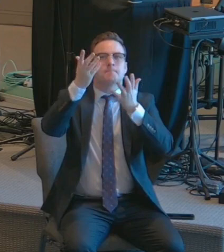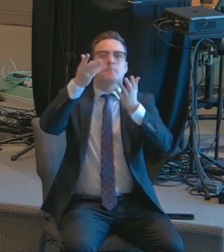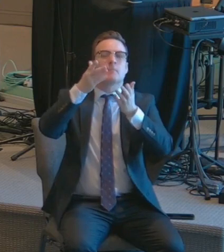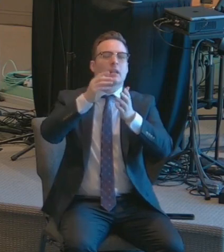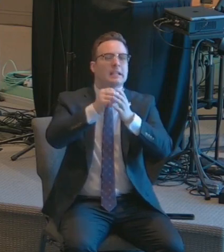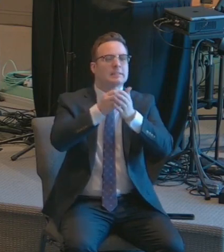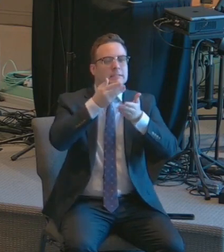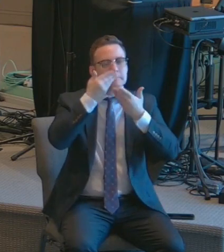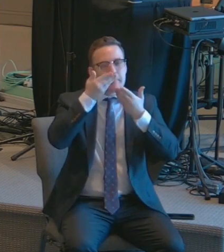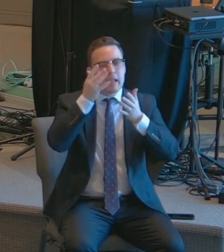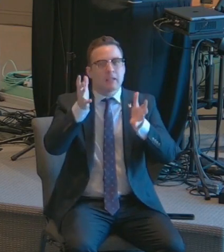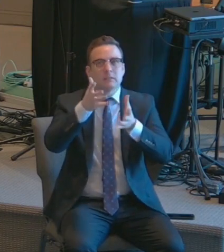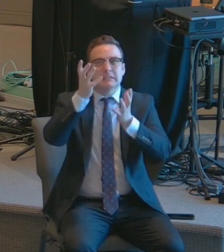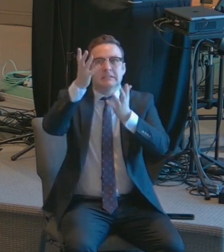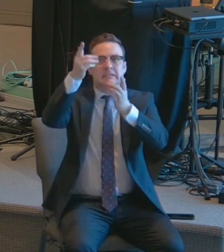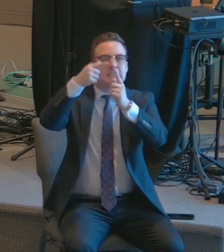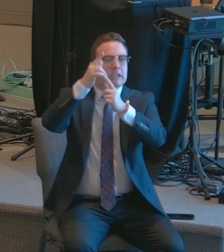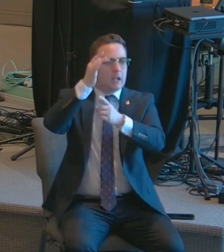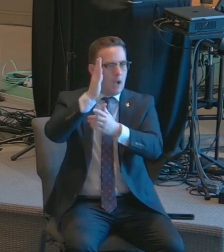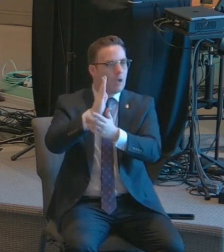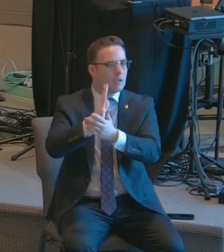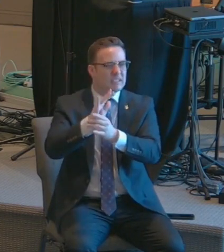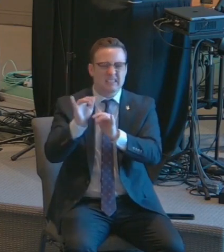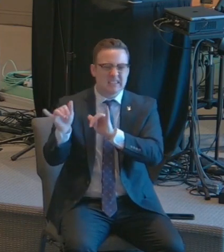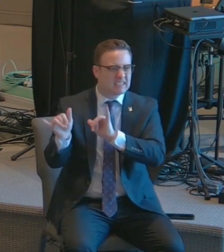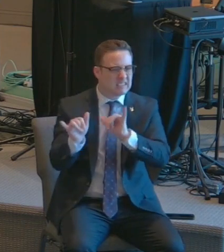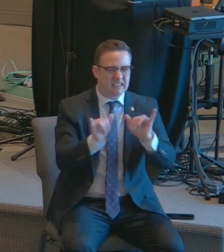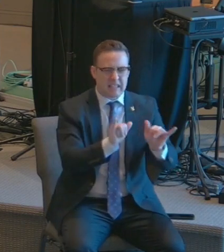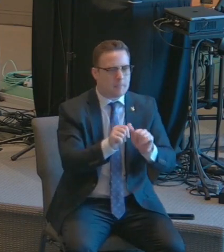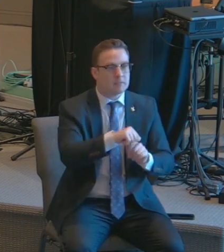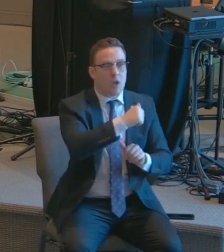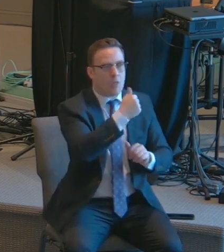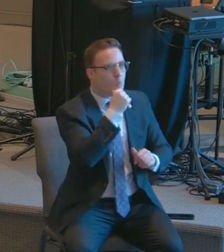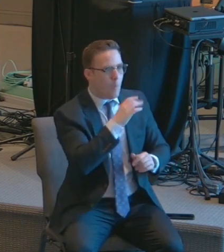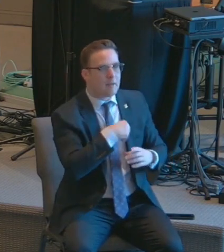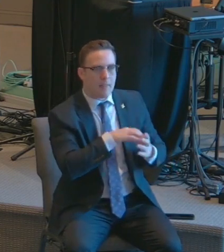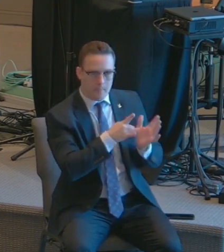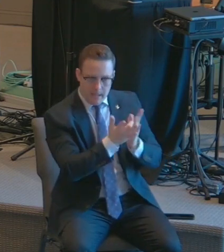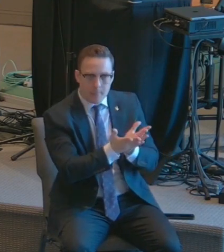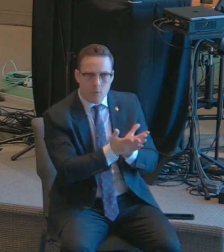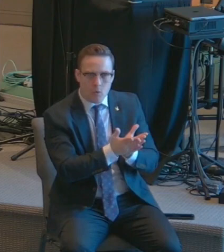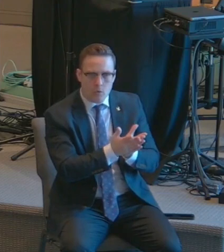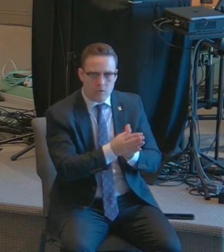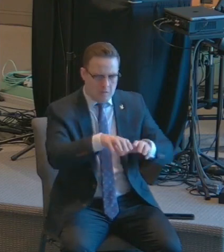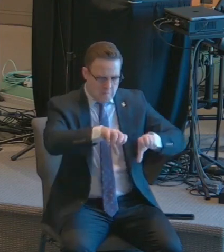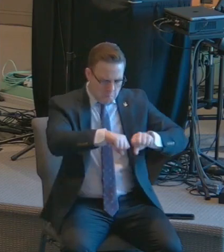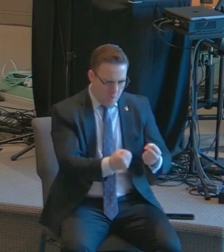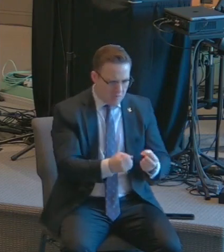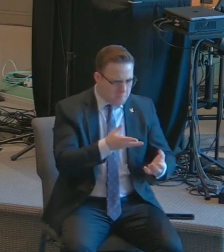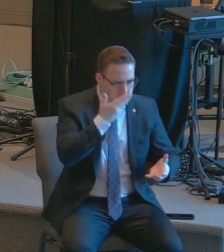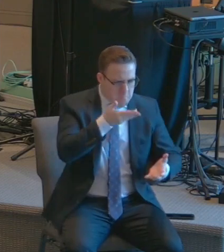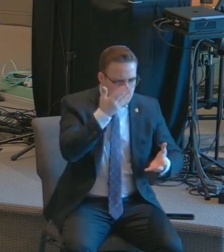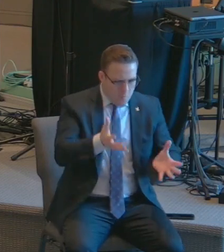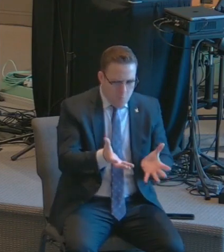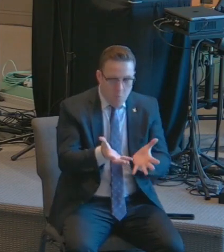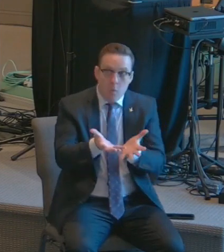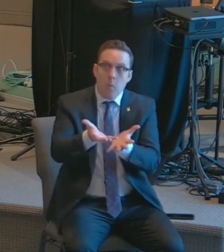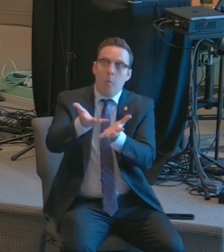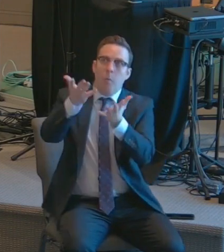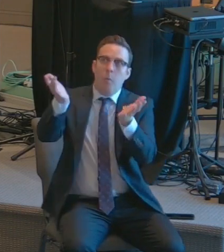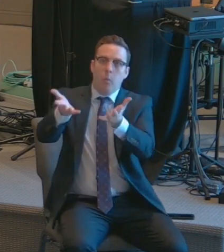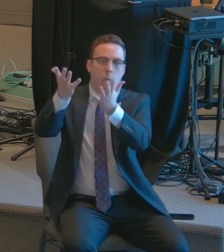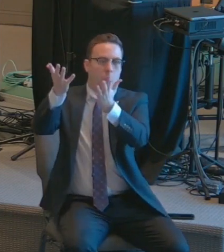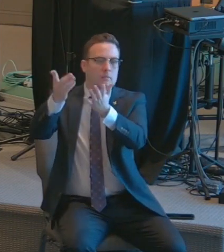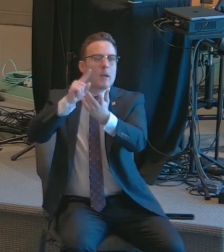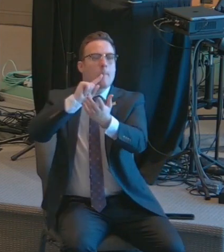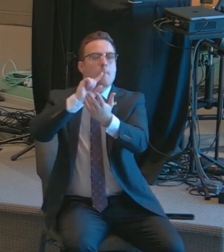broke and gave everything that she had. And lately, it seems like God has been taking one thing at a time from me, little